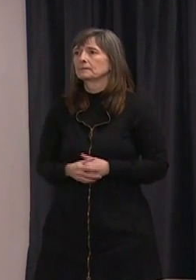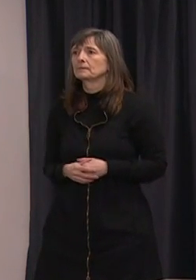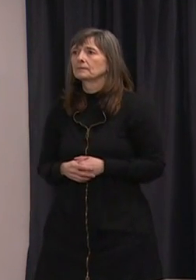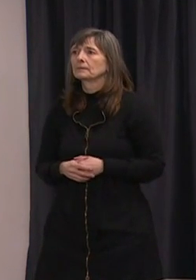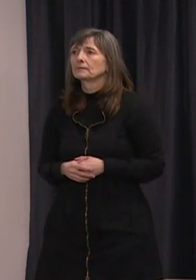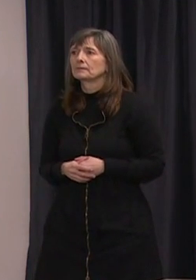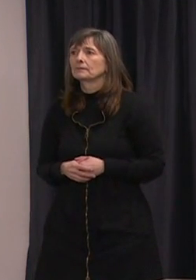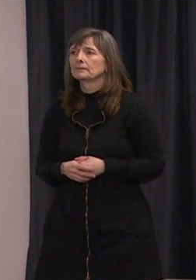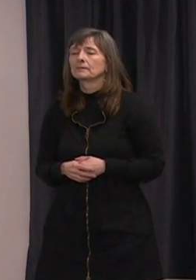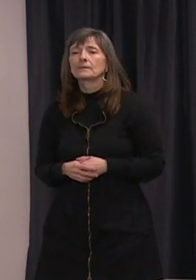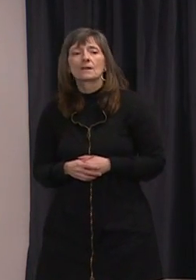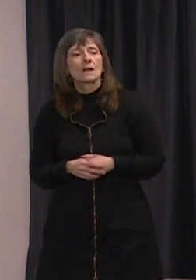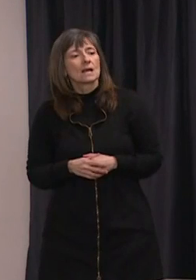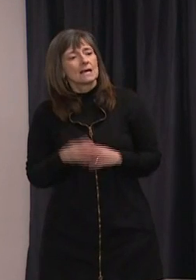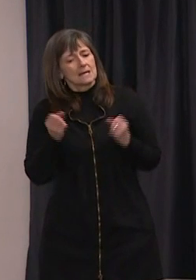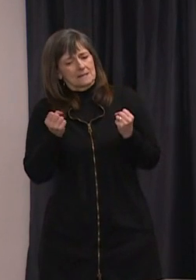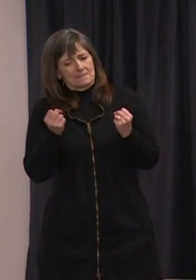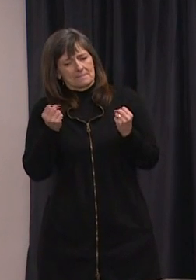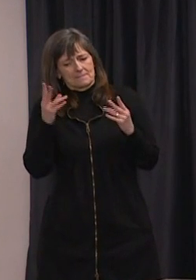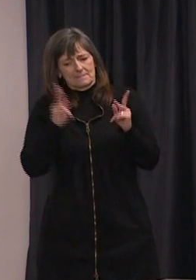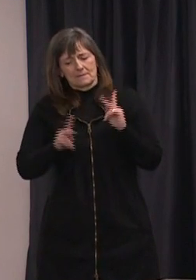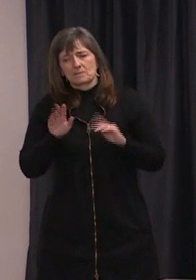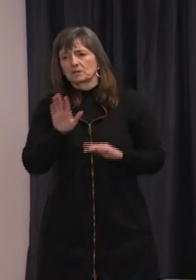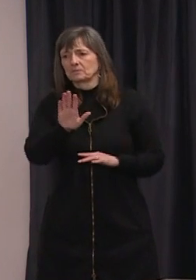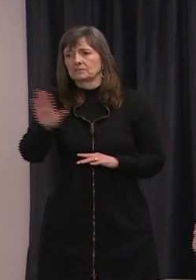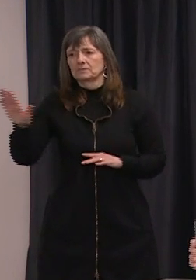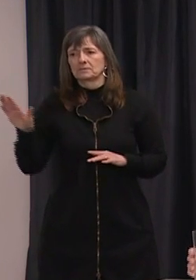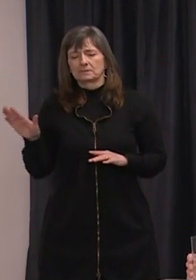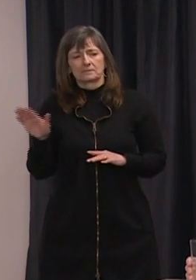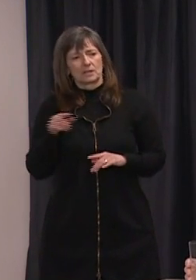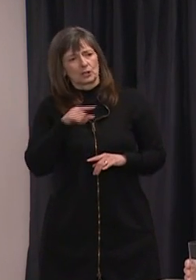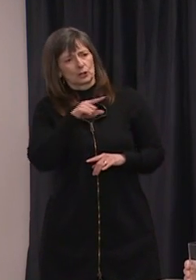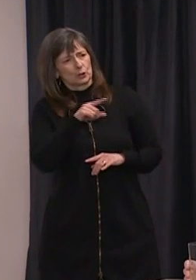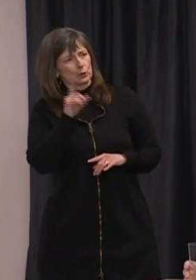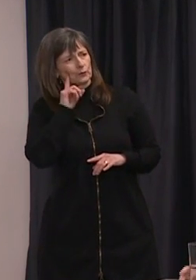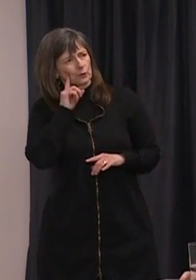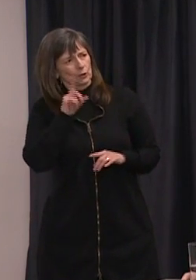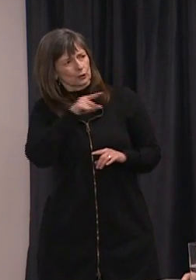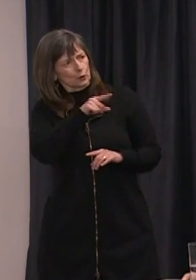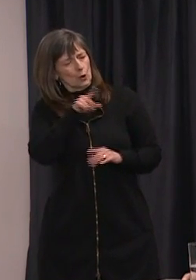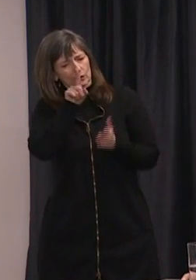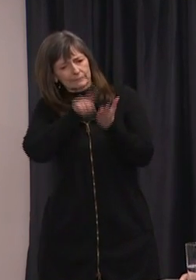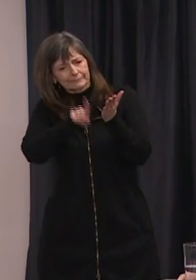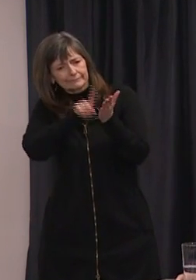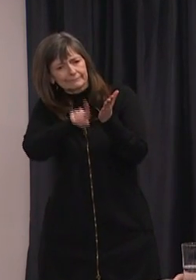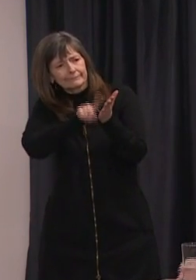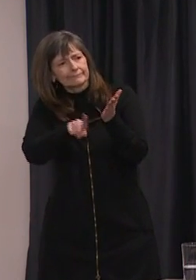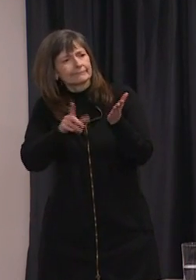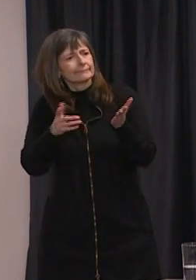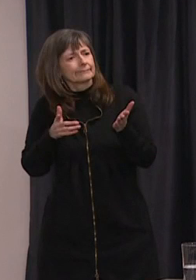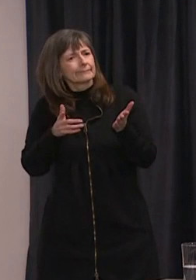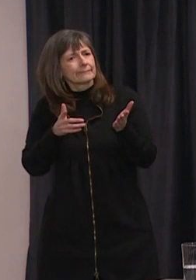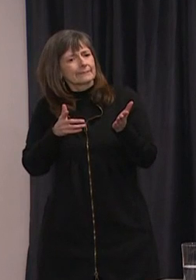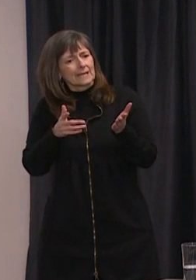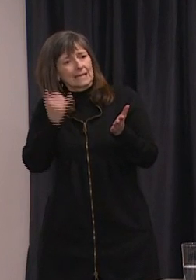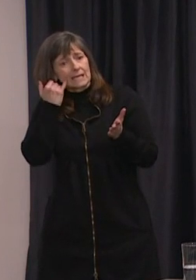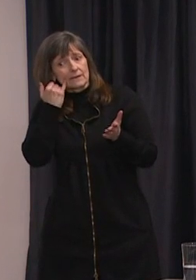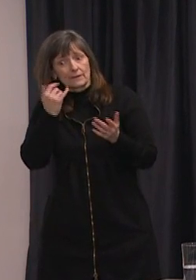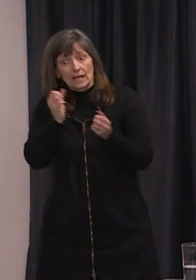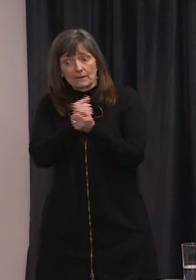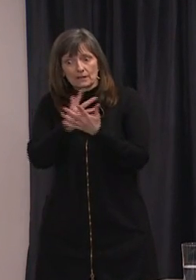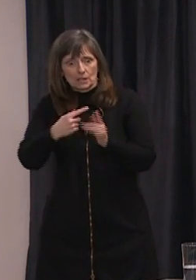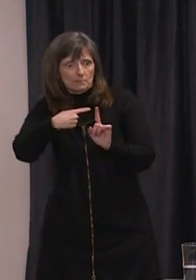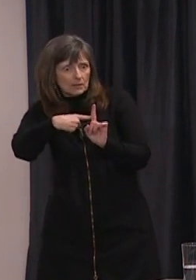A lot of people are wondering about your analysis. What are you looking for in terms of a sign that things are going well?